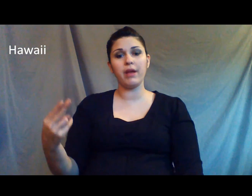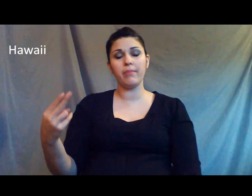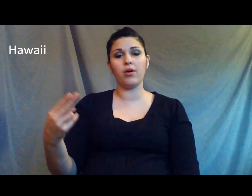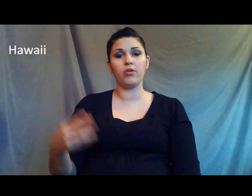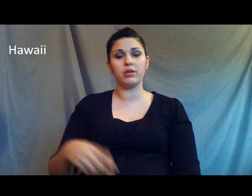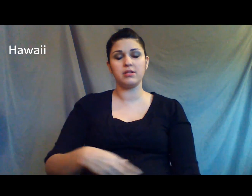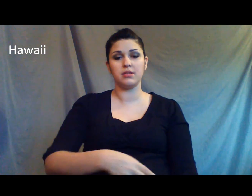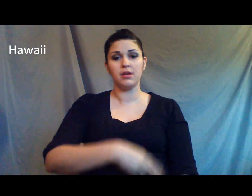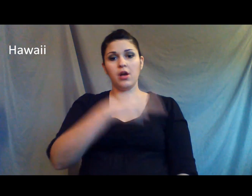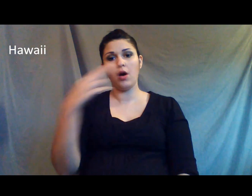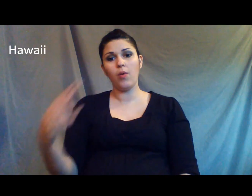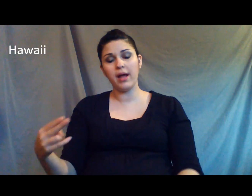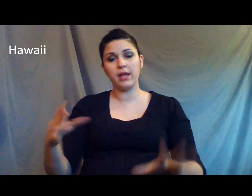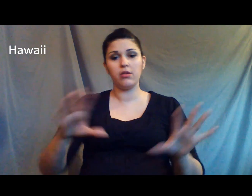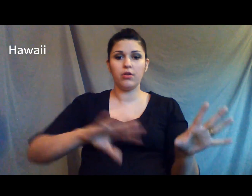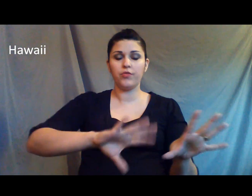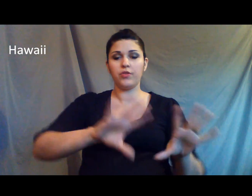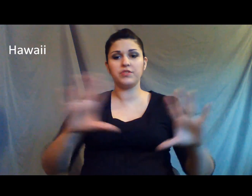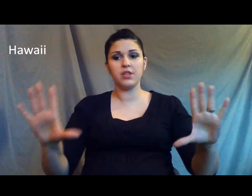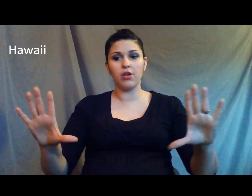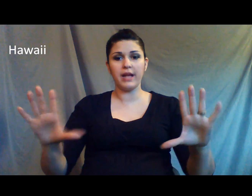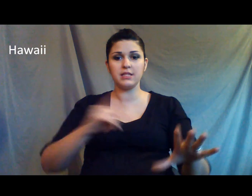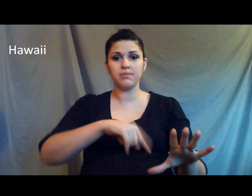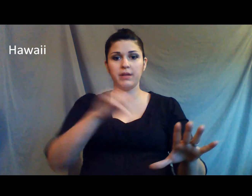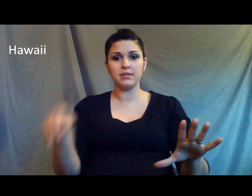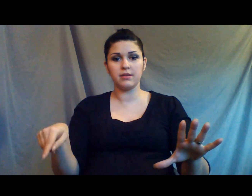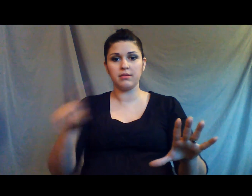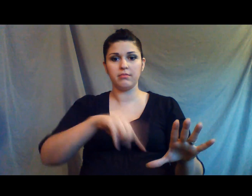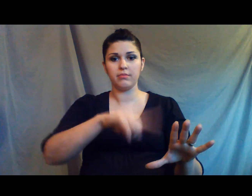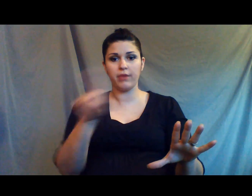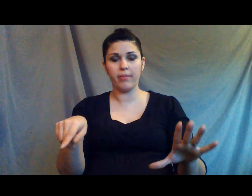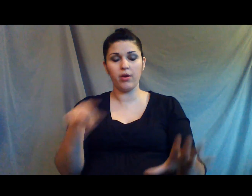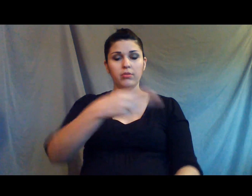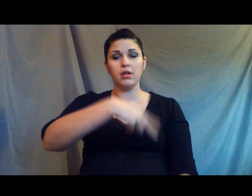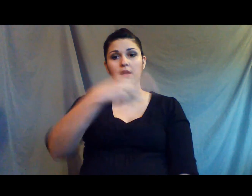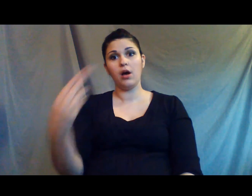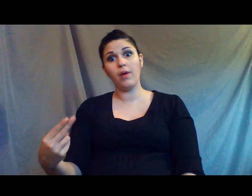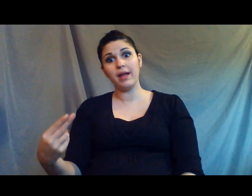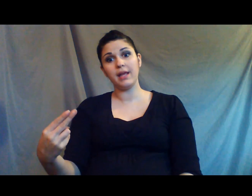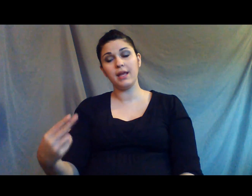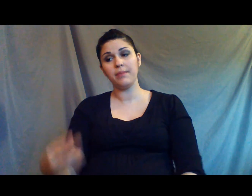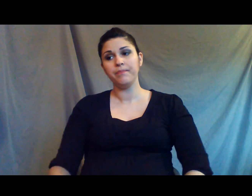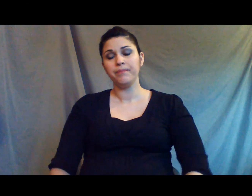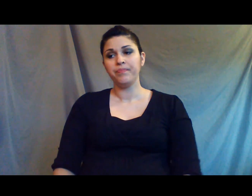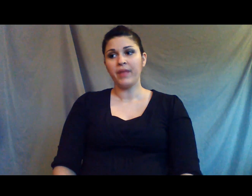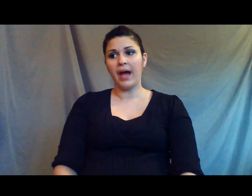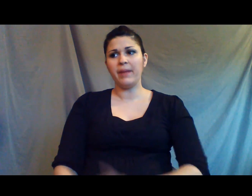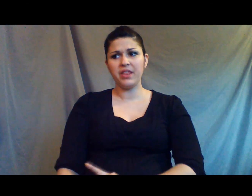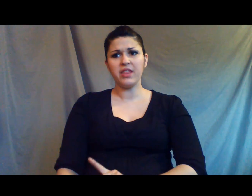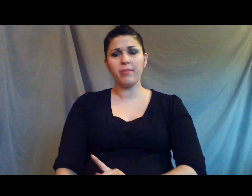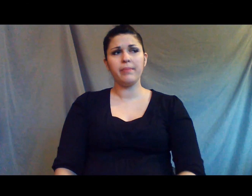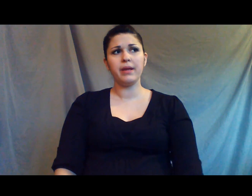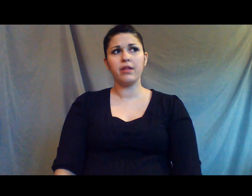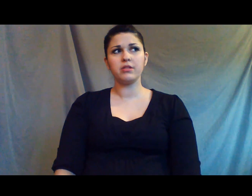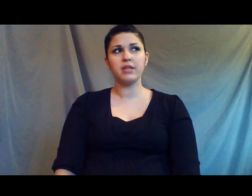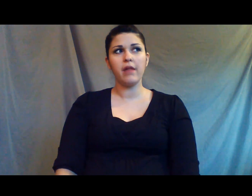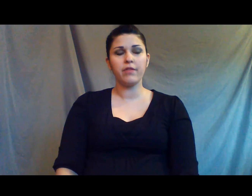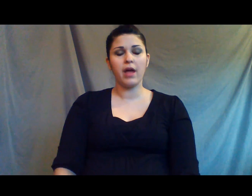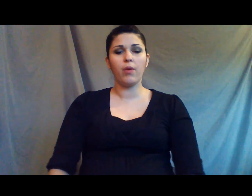rainbow. Cause Hawaii, you know, if you've seen their license plate, it's a rainbow. Hawaii. Um, think there might be another sign for that one,